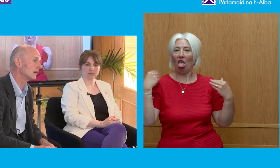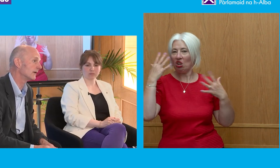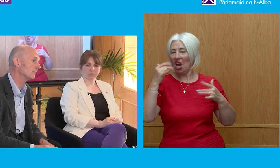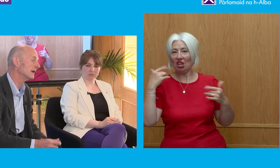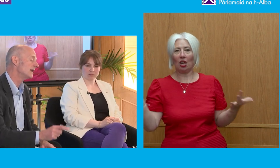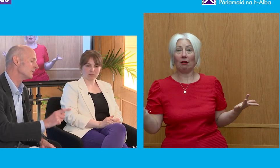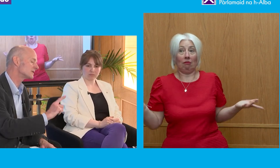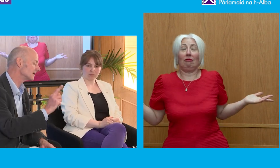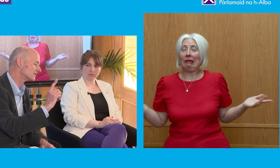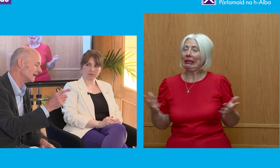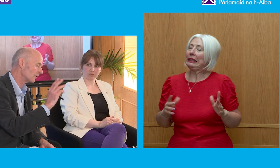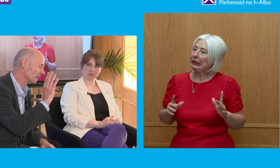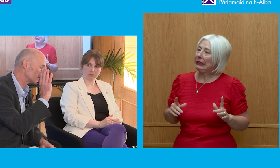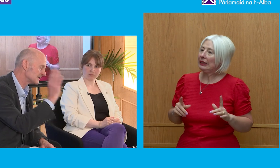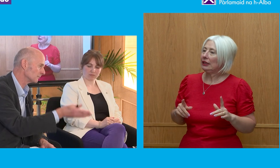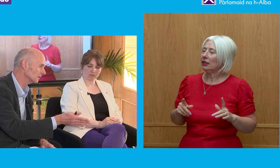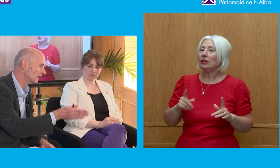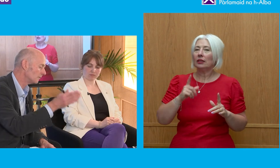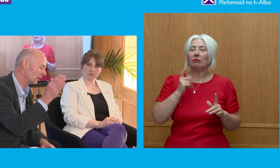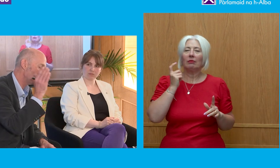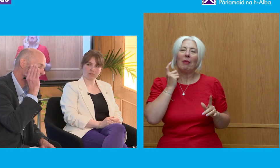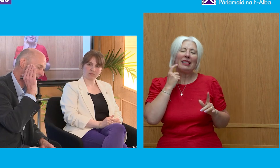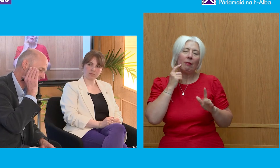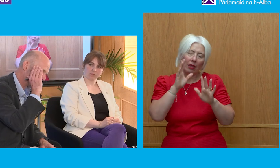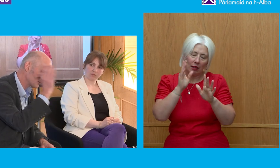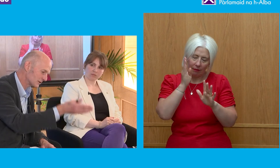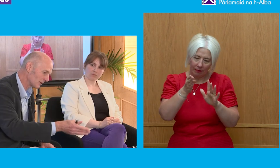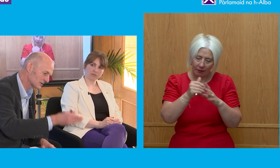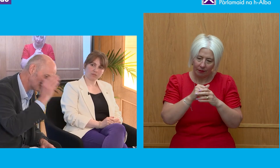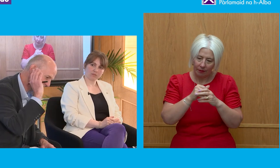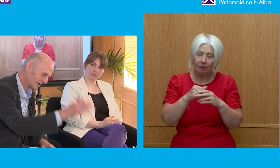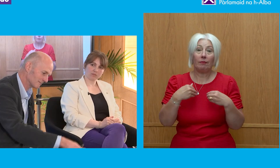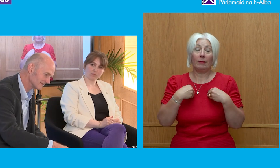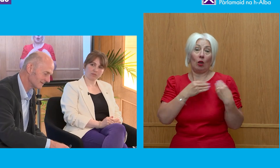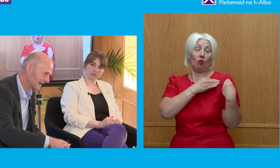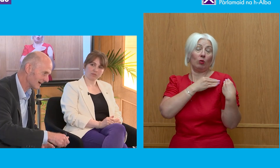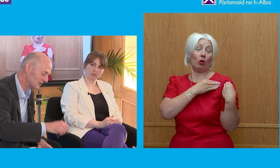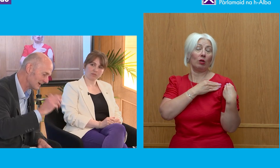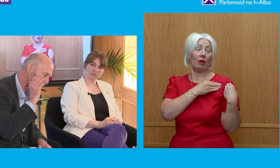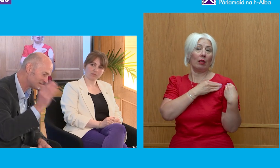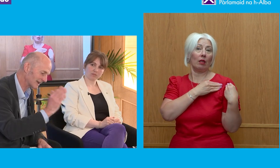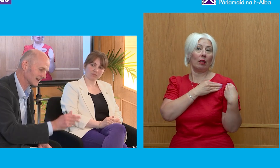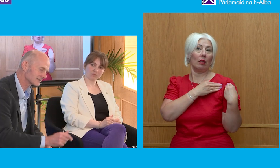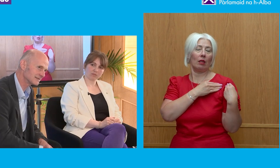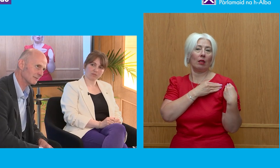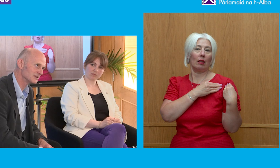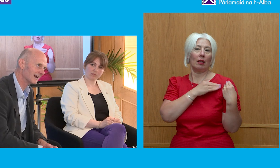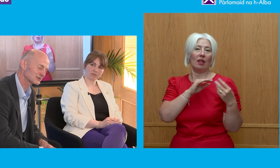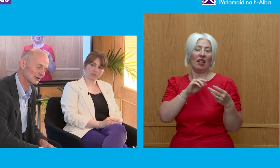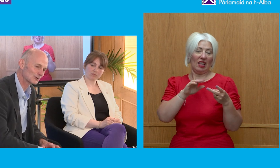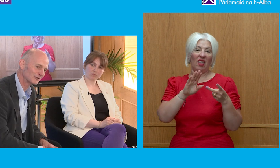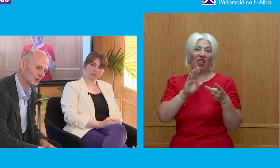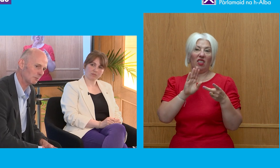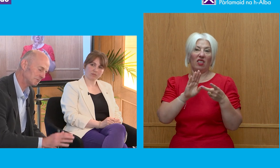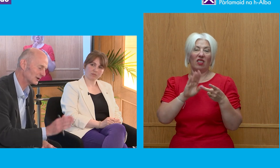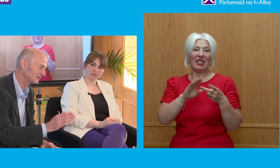anything around me. Let me just illustrate that with one very simple point. I was responsible for the second last attempt at